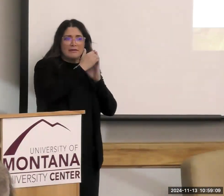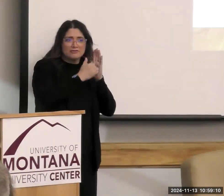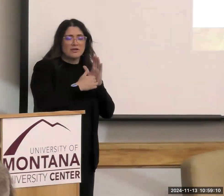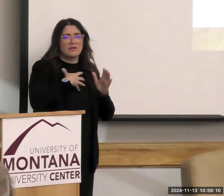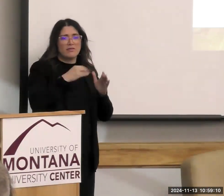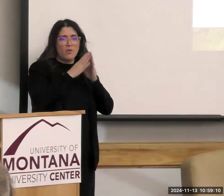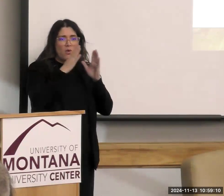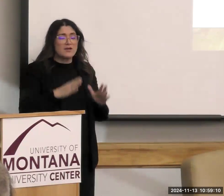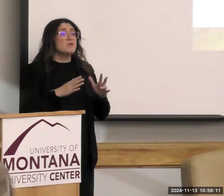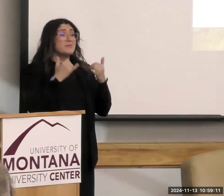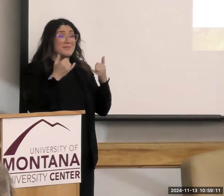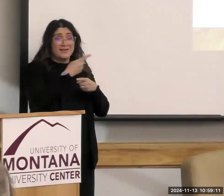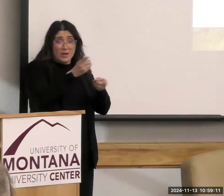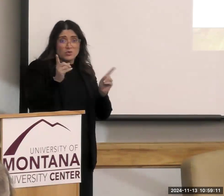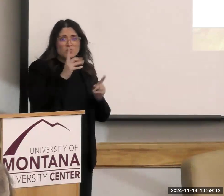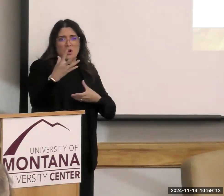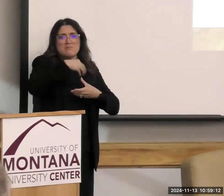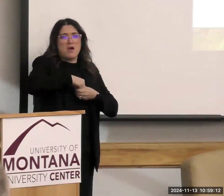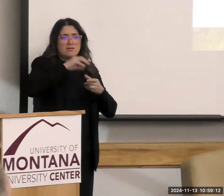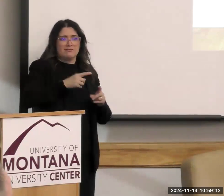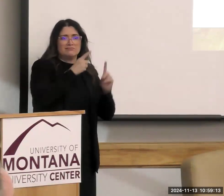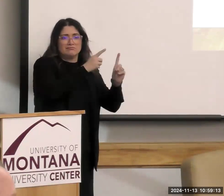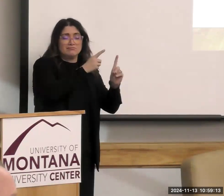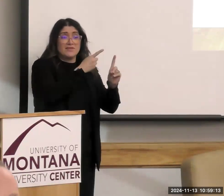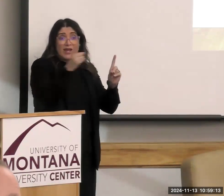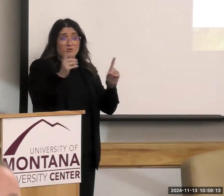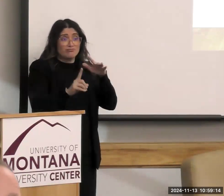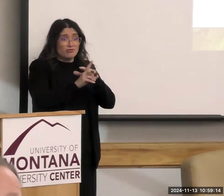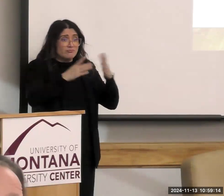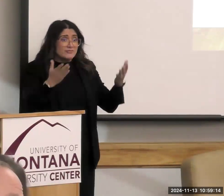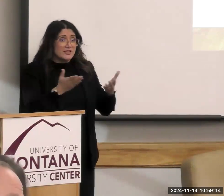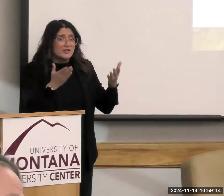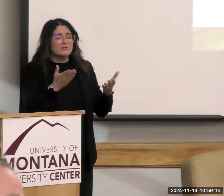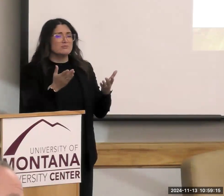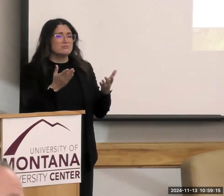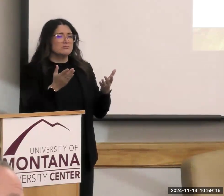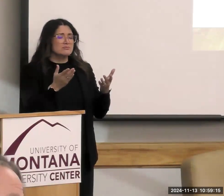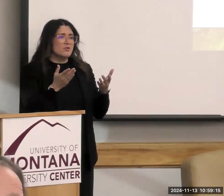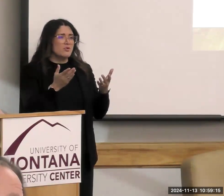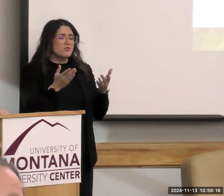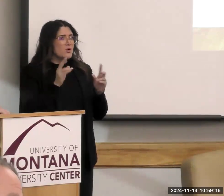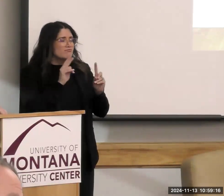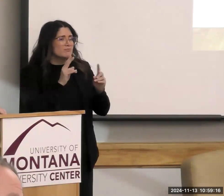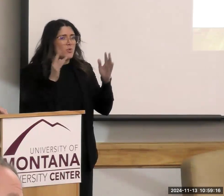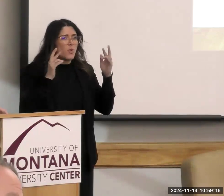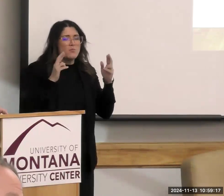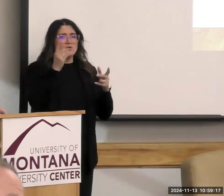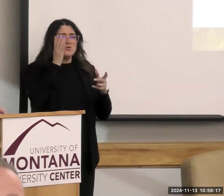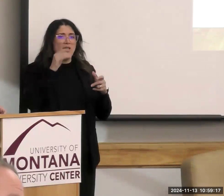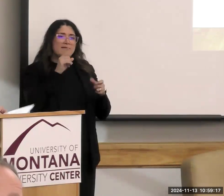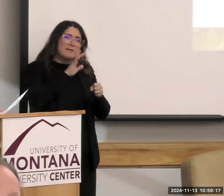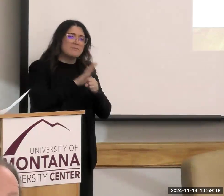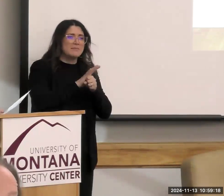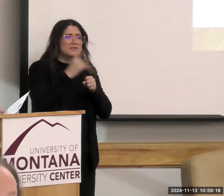new initiative. And just the fact that you're being here, and we hope that you'll have commitments to carry out the work we're proposing,